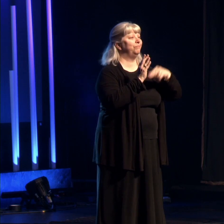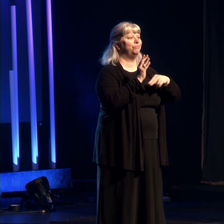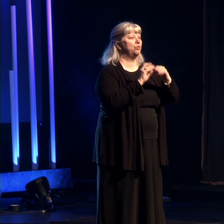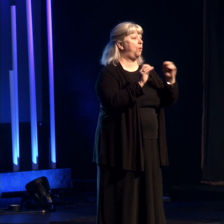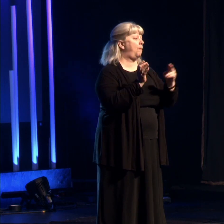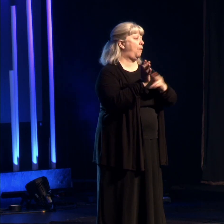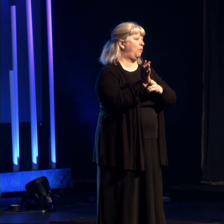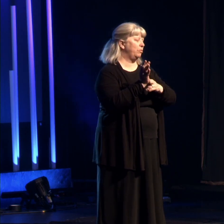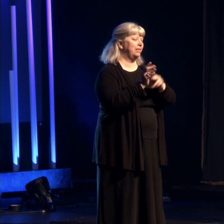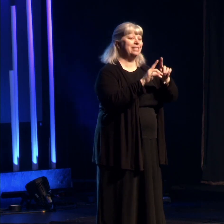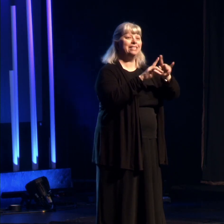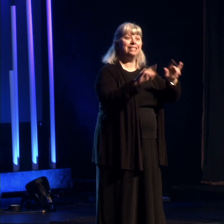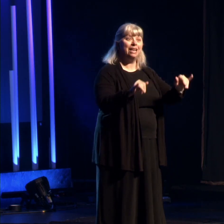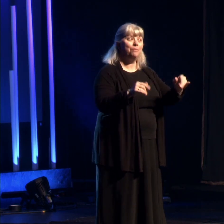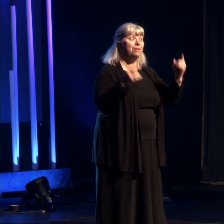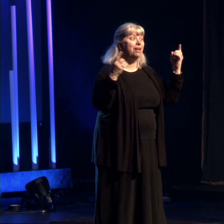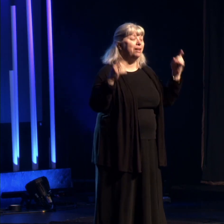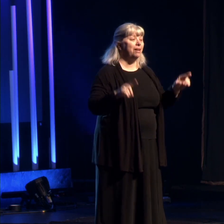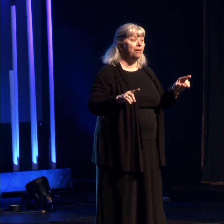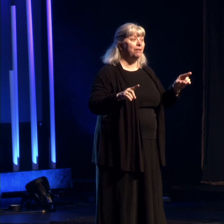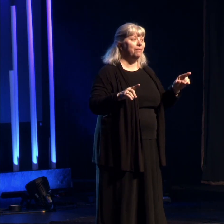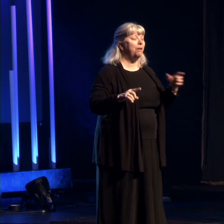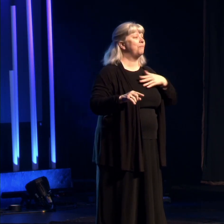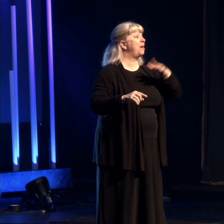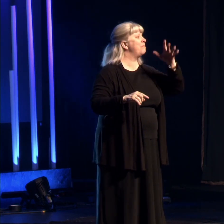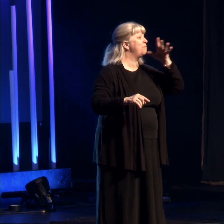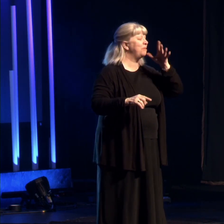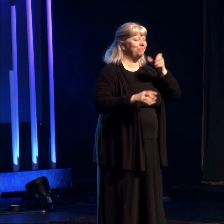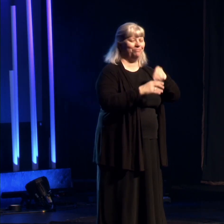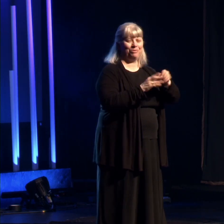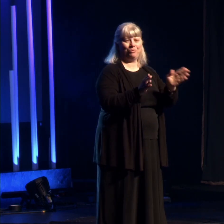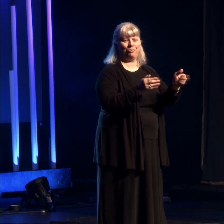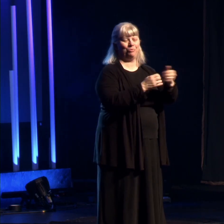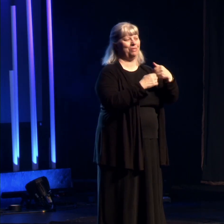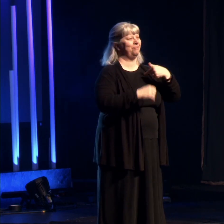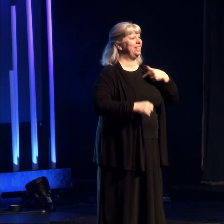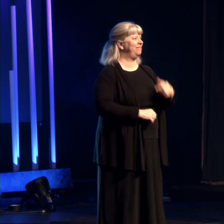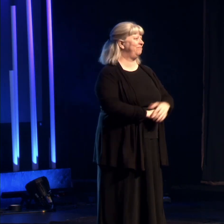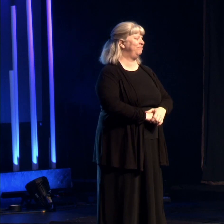And at the same time that that happened, my mother, who was in the room with me,